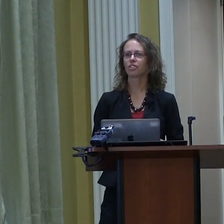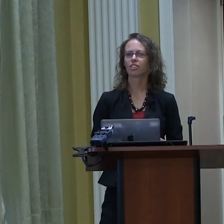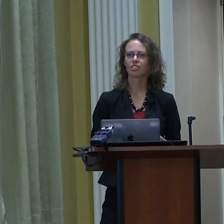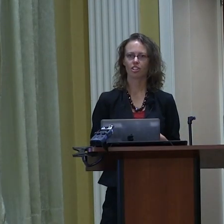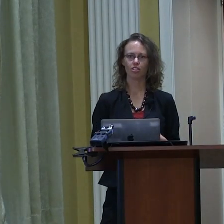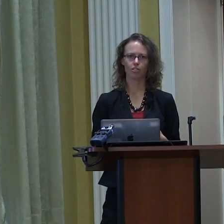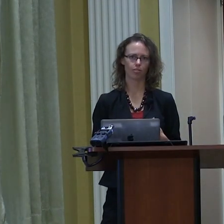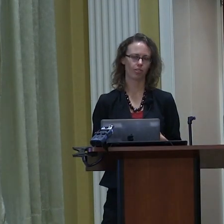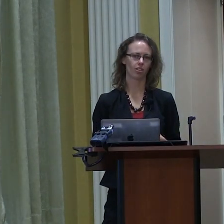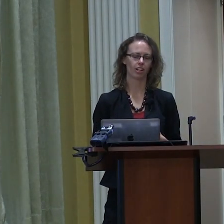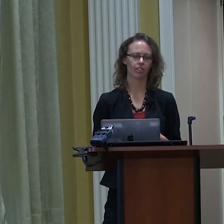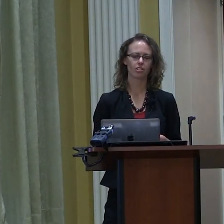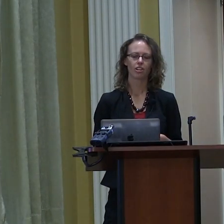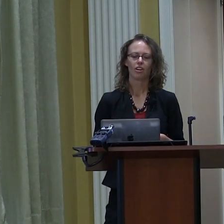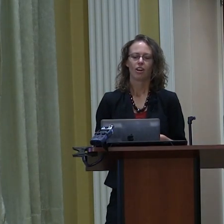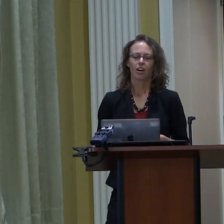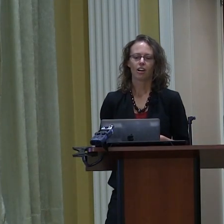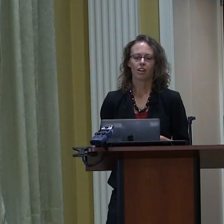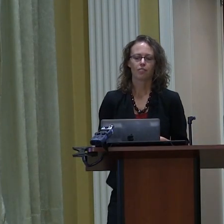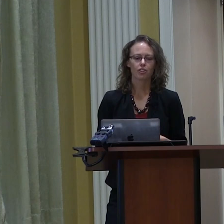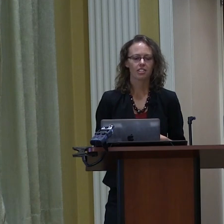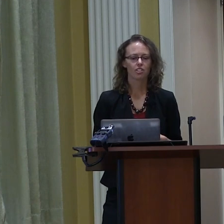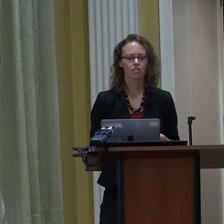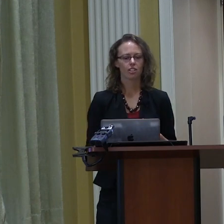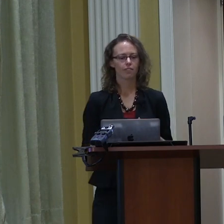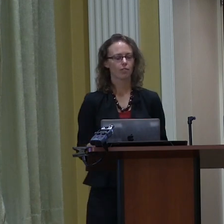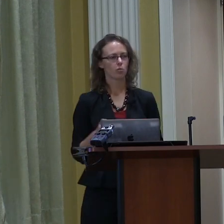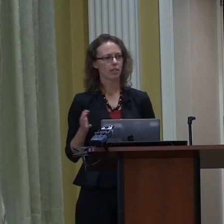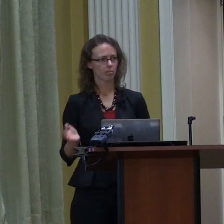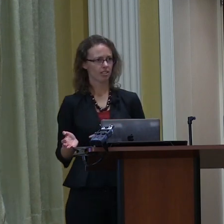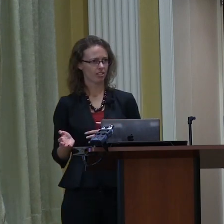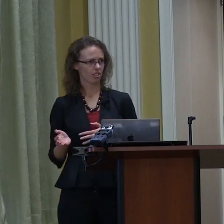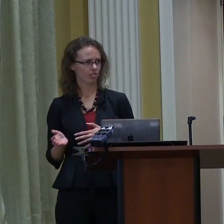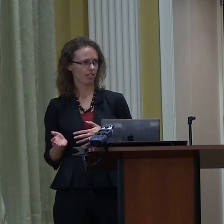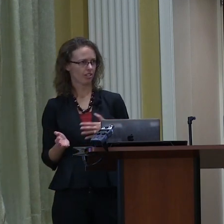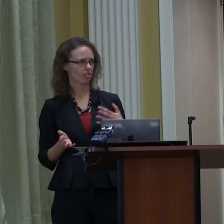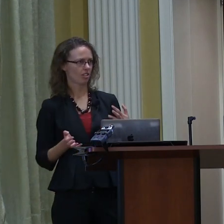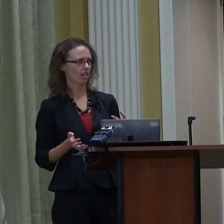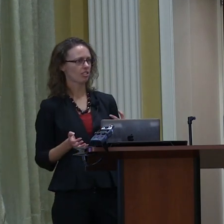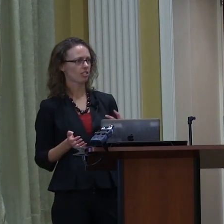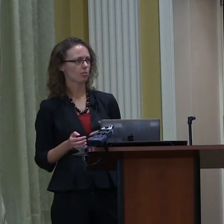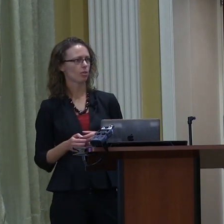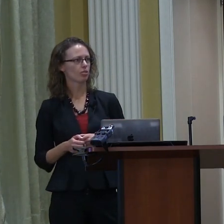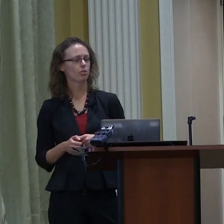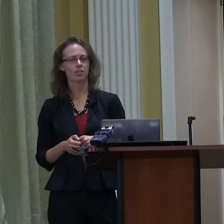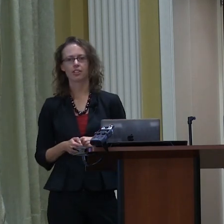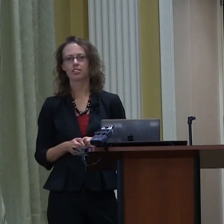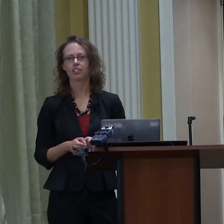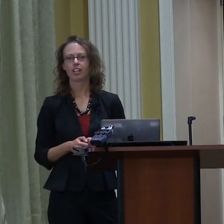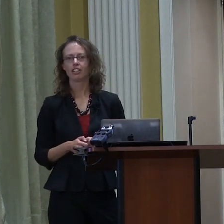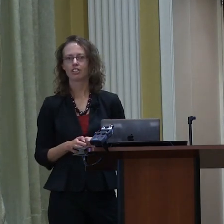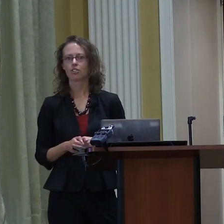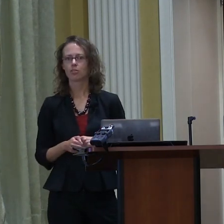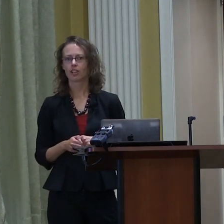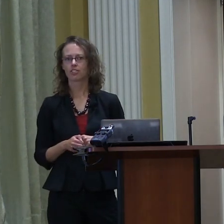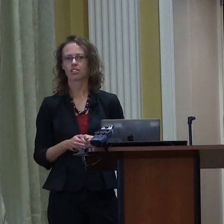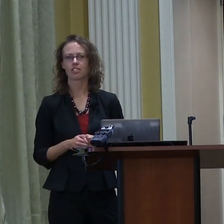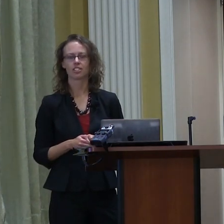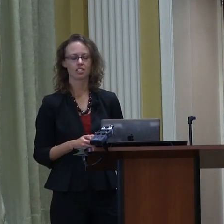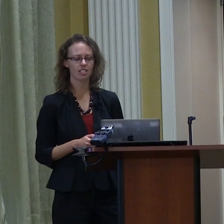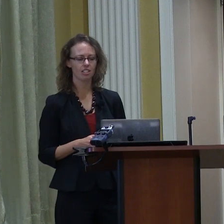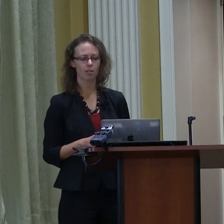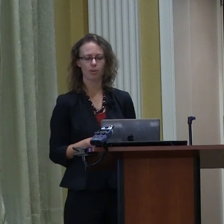we deal with the continued fallout of transitioning from one presidential era to the next in both 2008 and